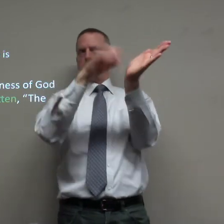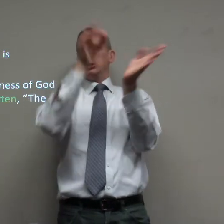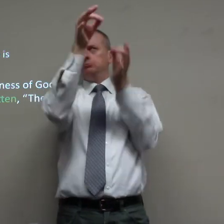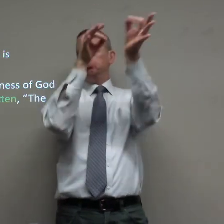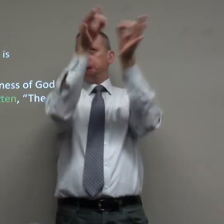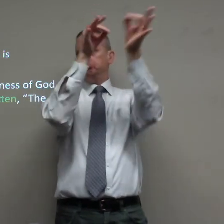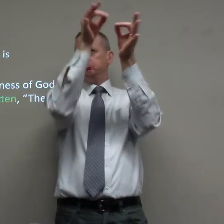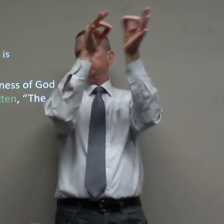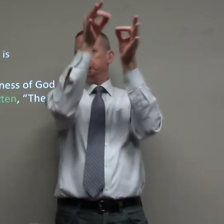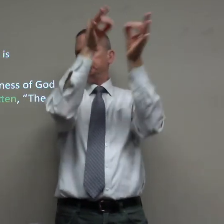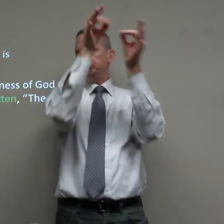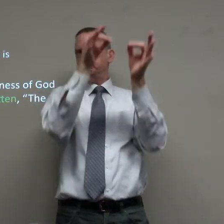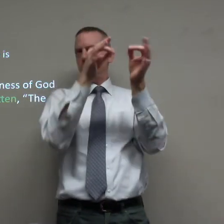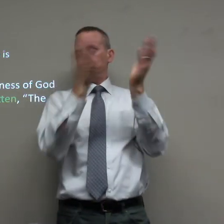just discussing and explaining